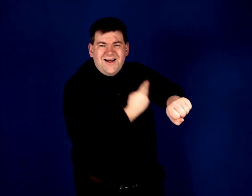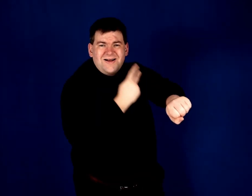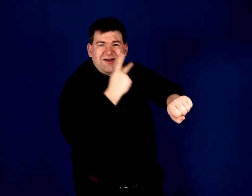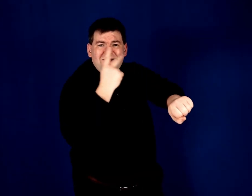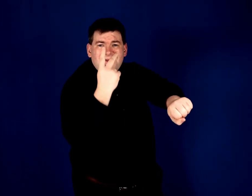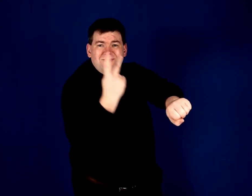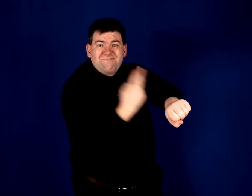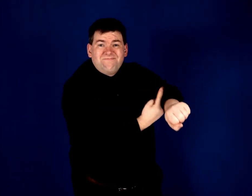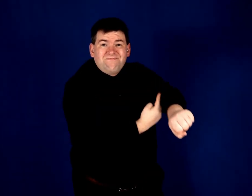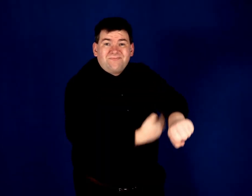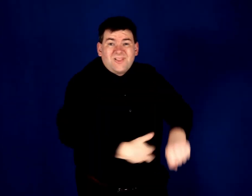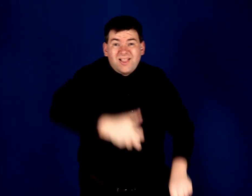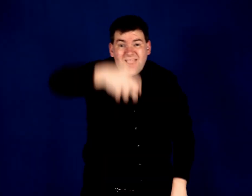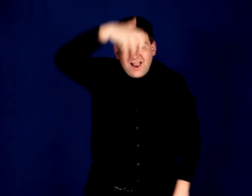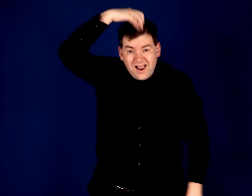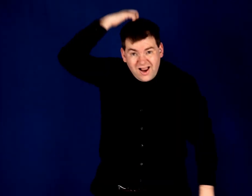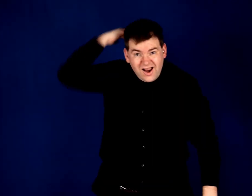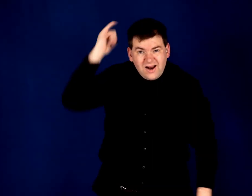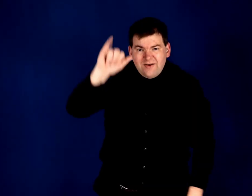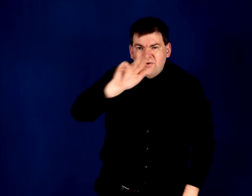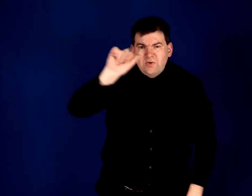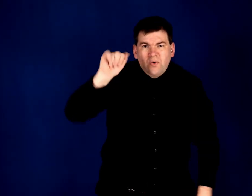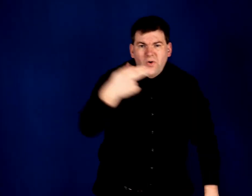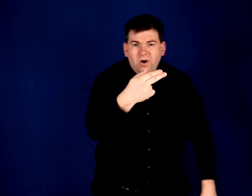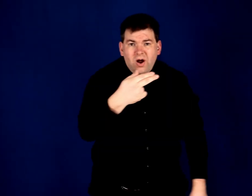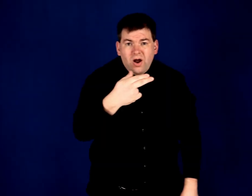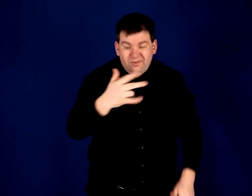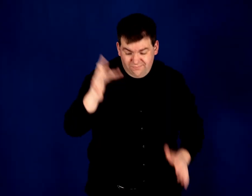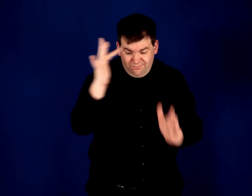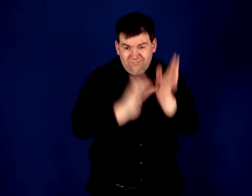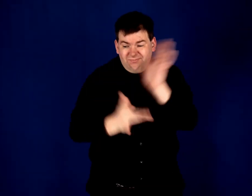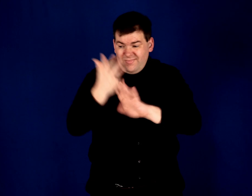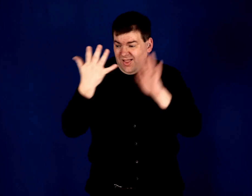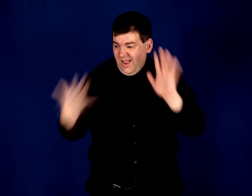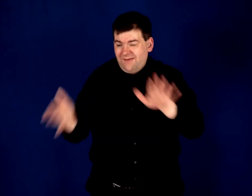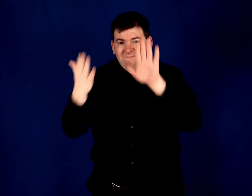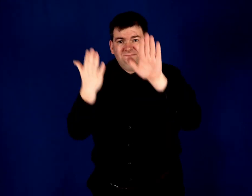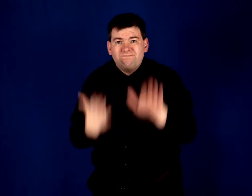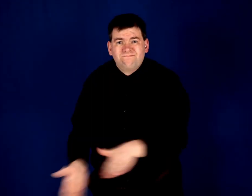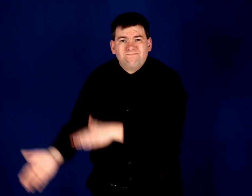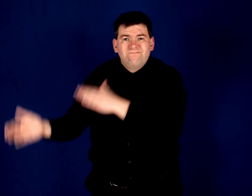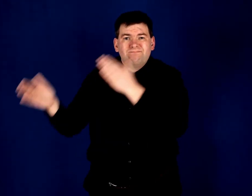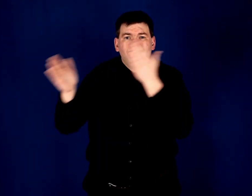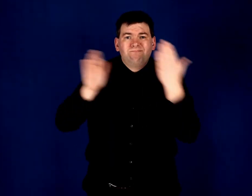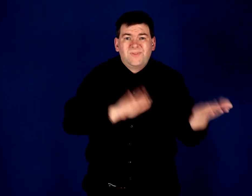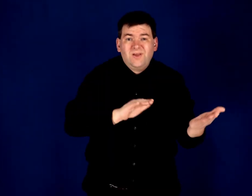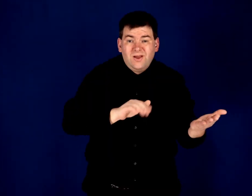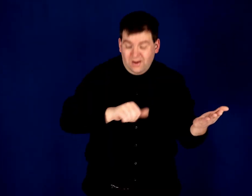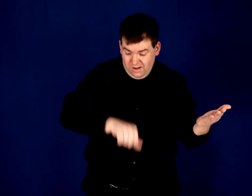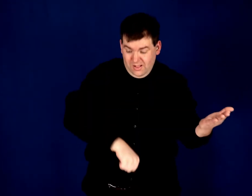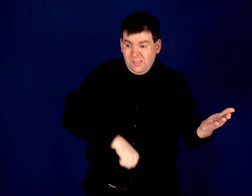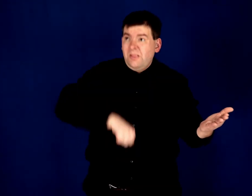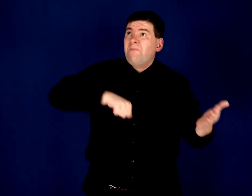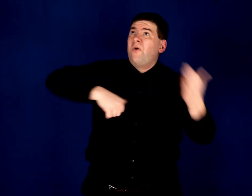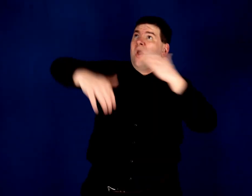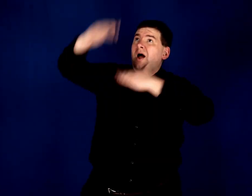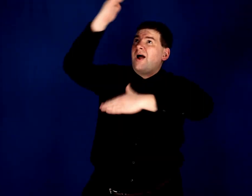Death Lion of Judah The Lamb that was slain slain The pride of